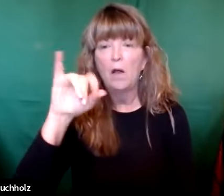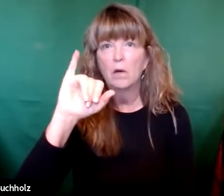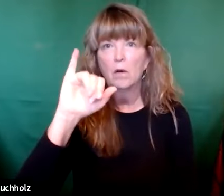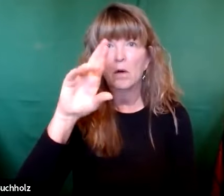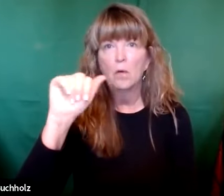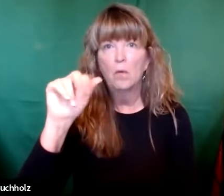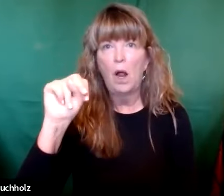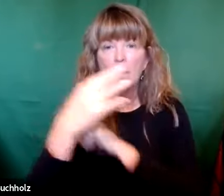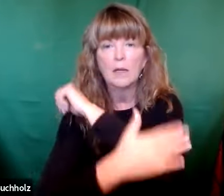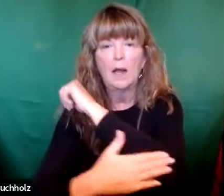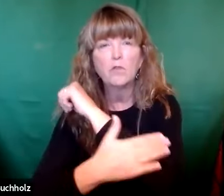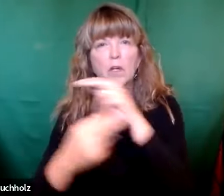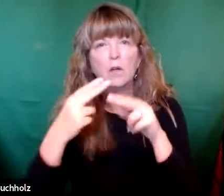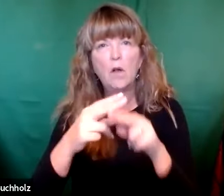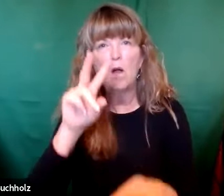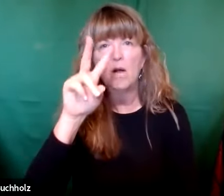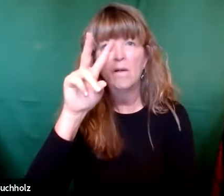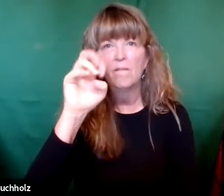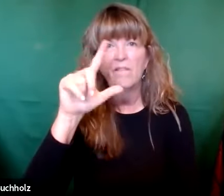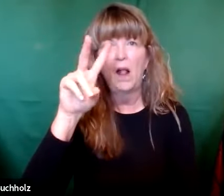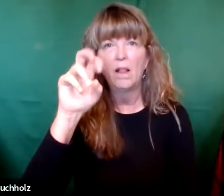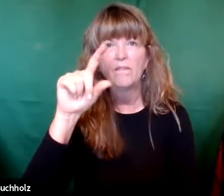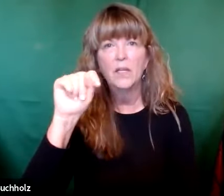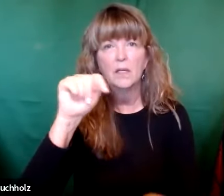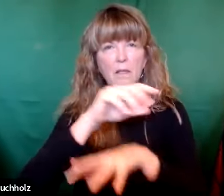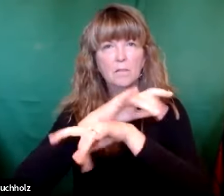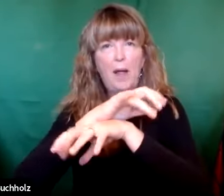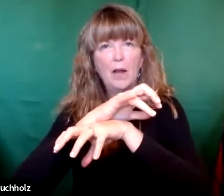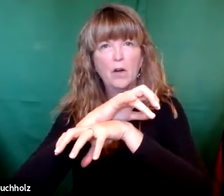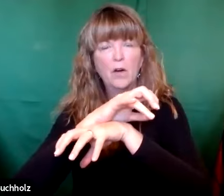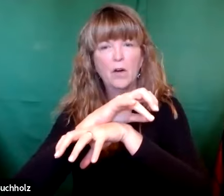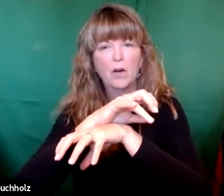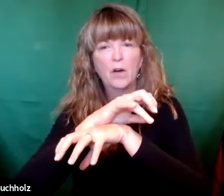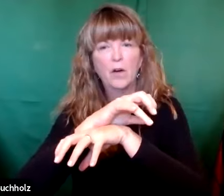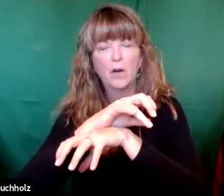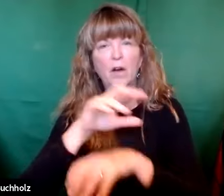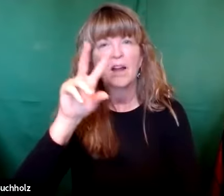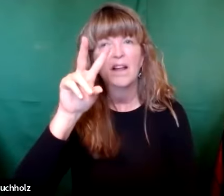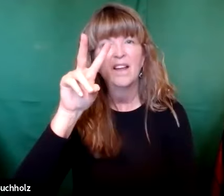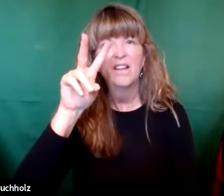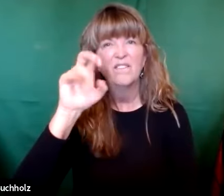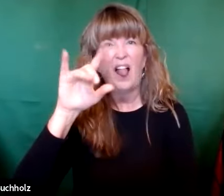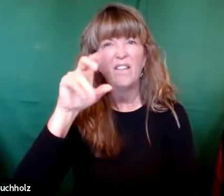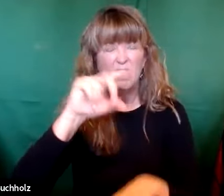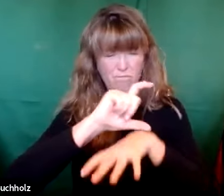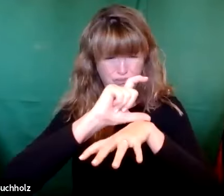truly astounding. In Iran, they found what's termed a velvet spider.